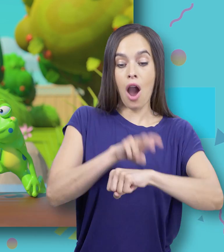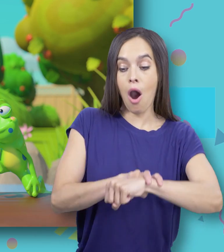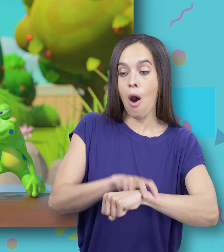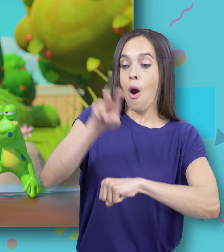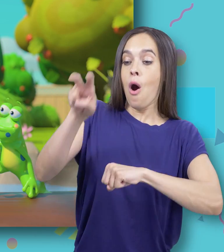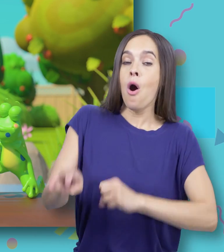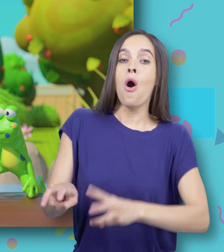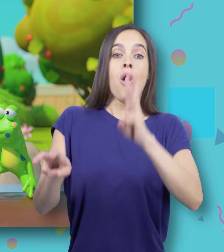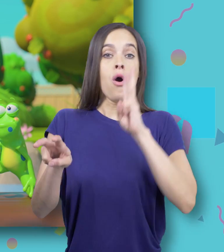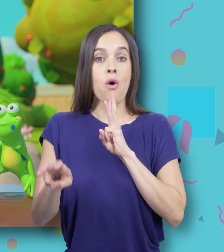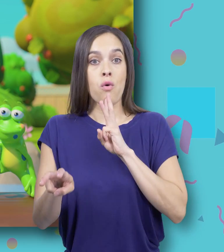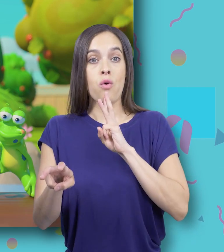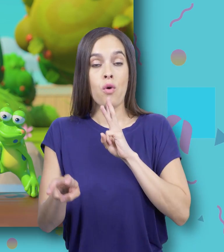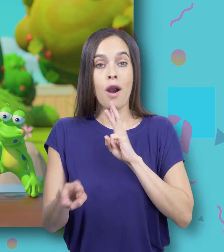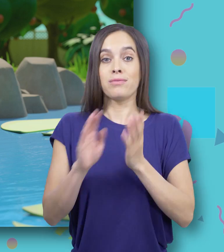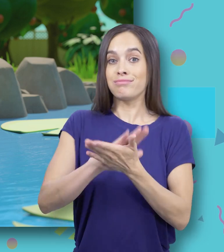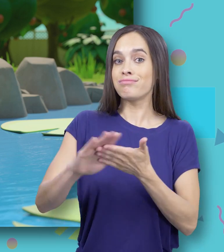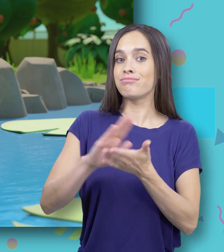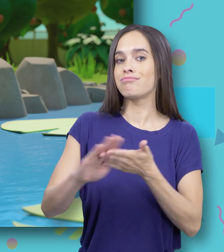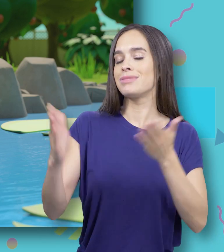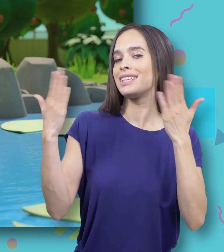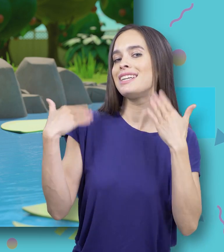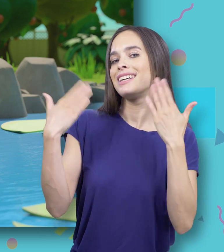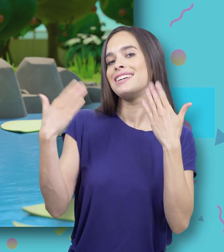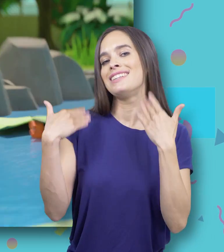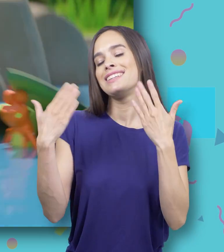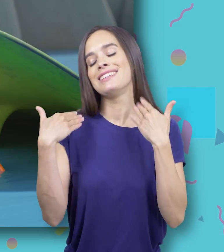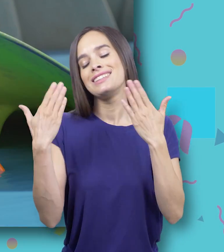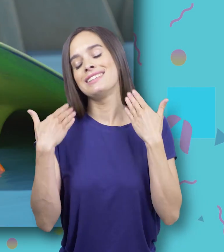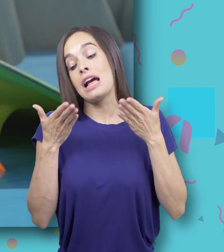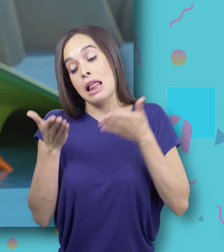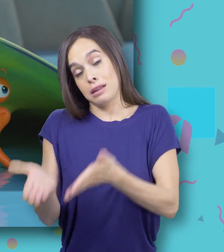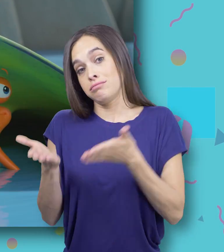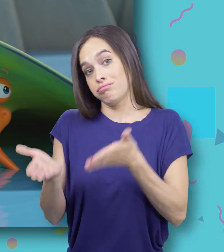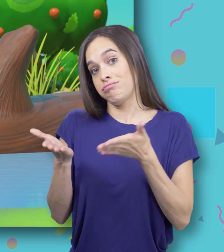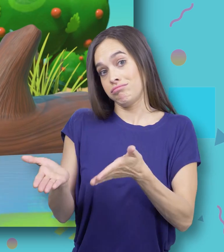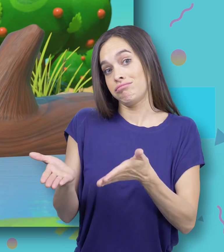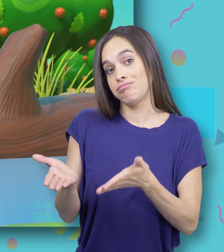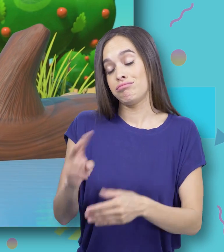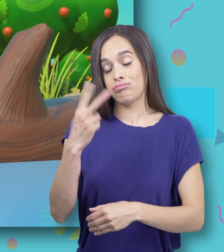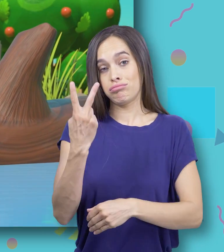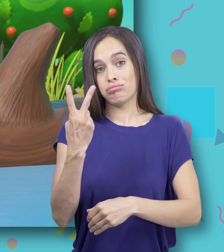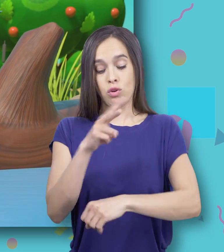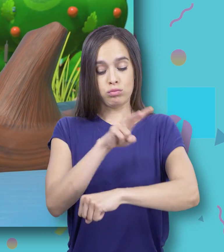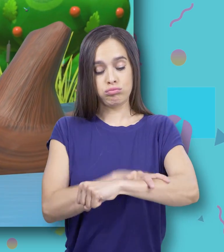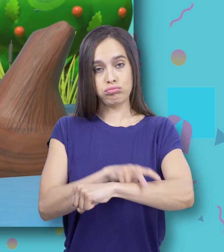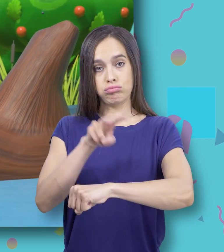jumped into the pool Where it was nice and cool Now there are two speckled frogs